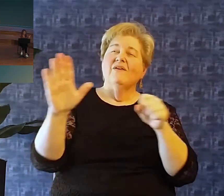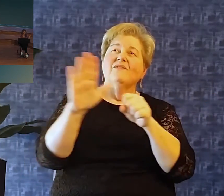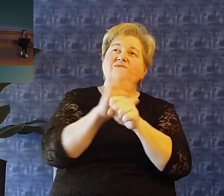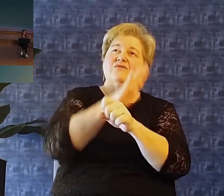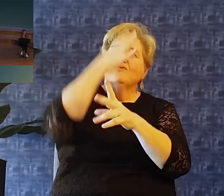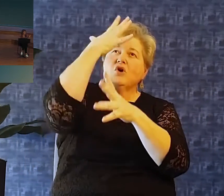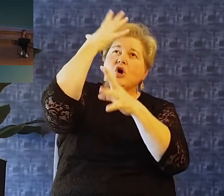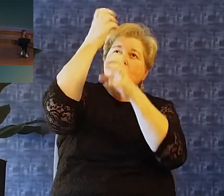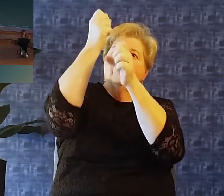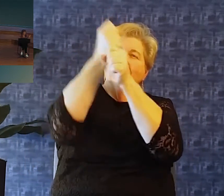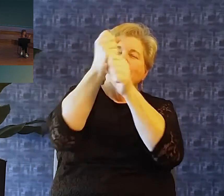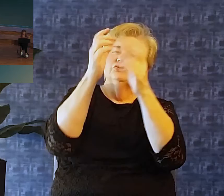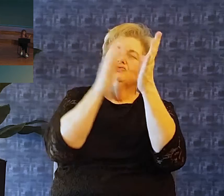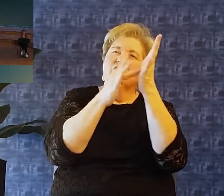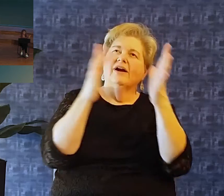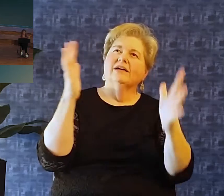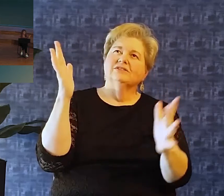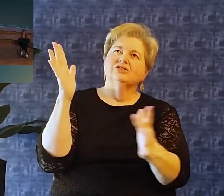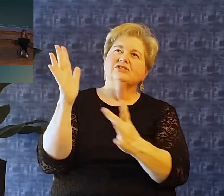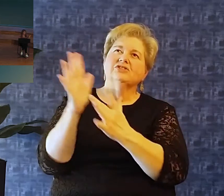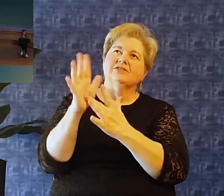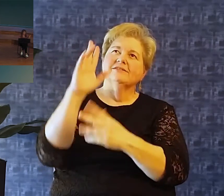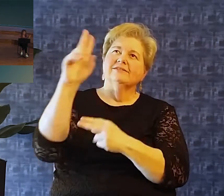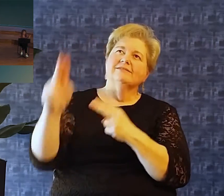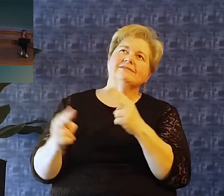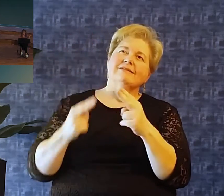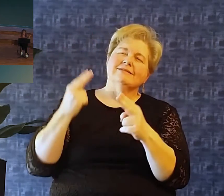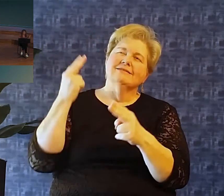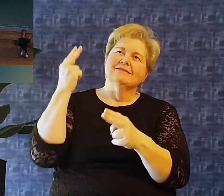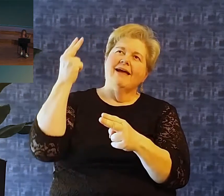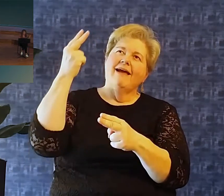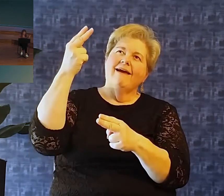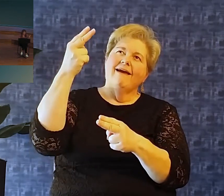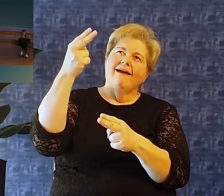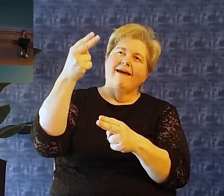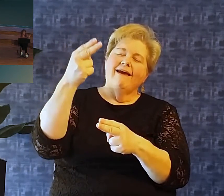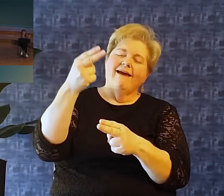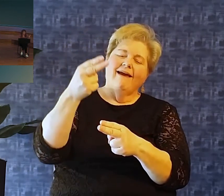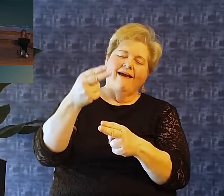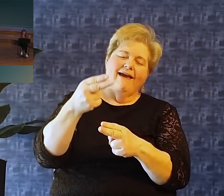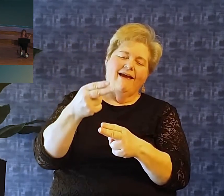But holy trust in Jesus' name